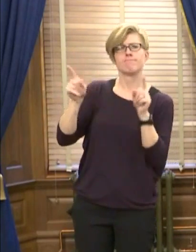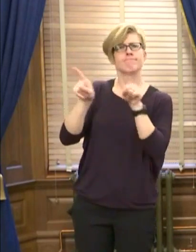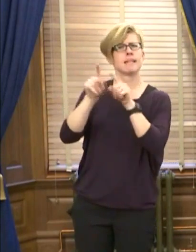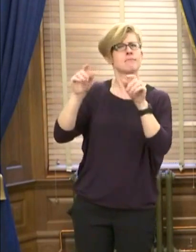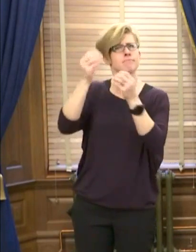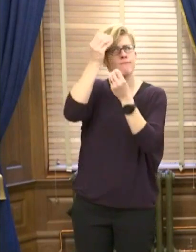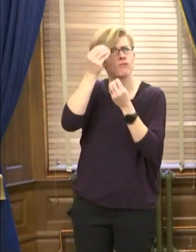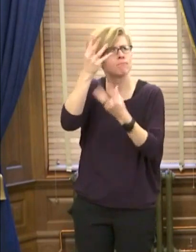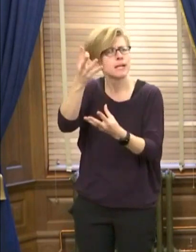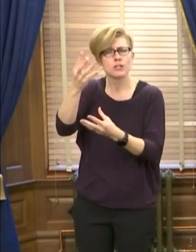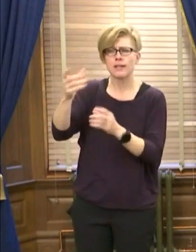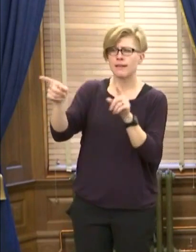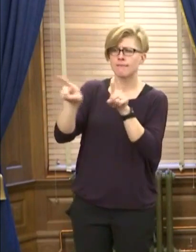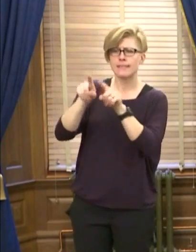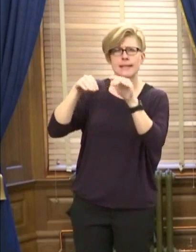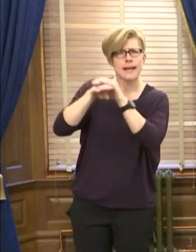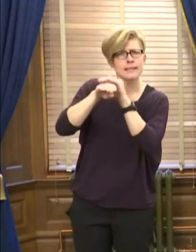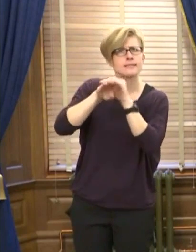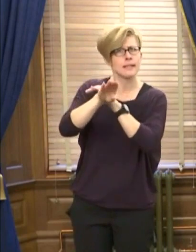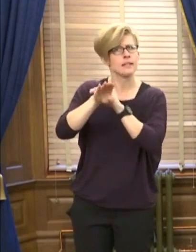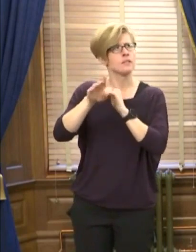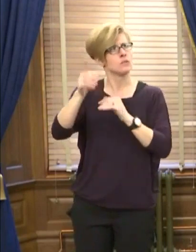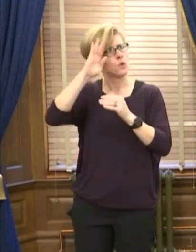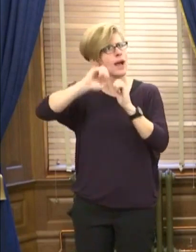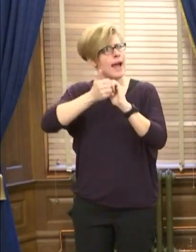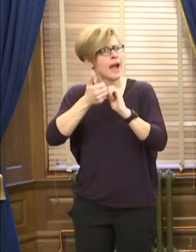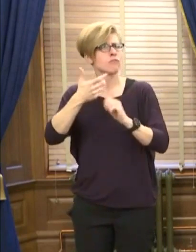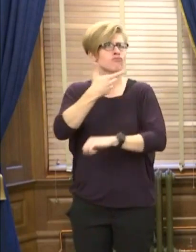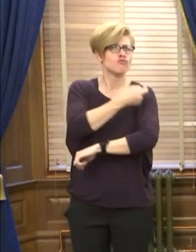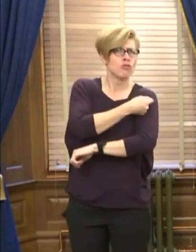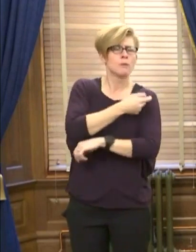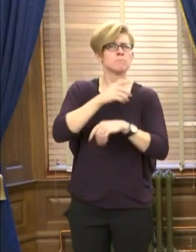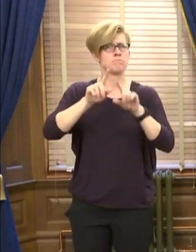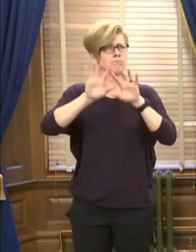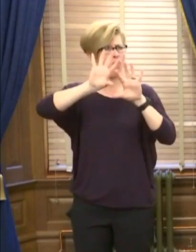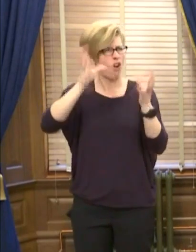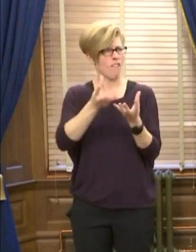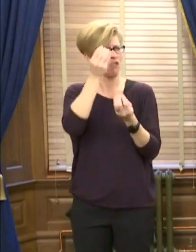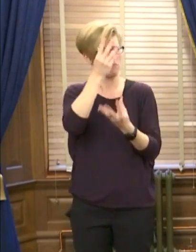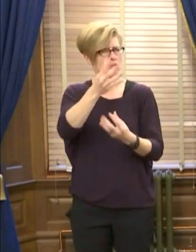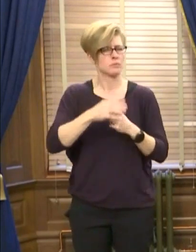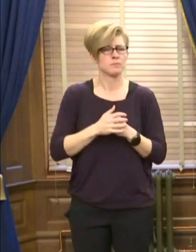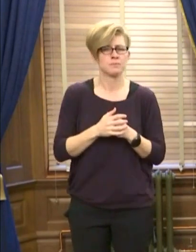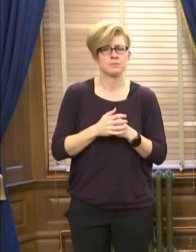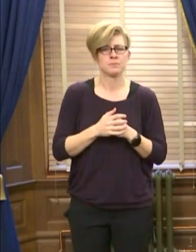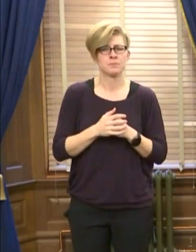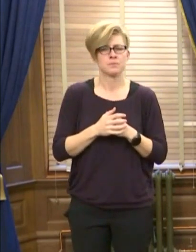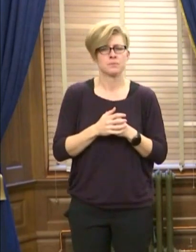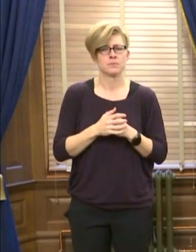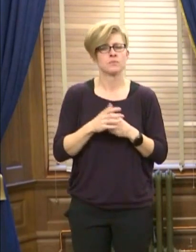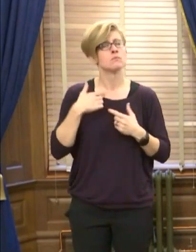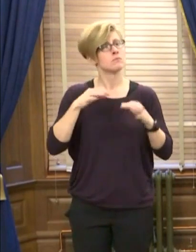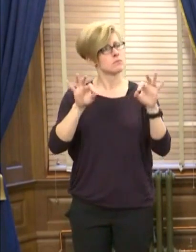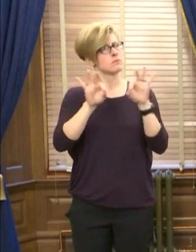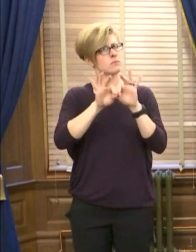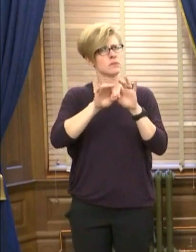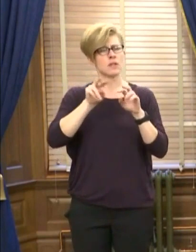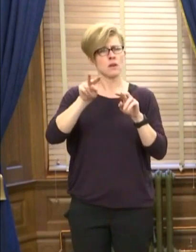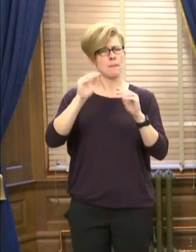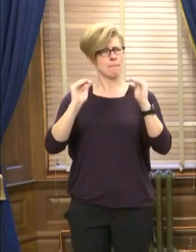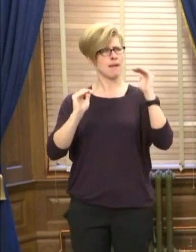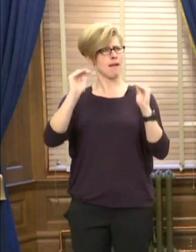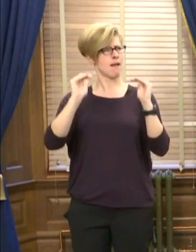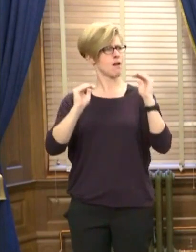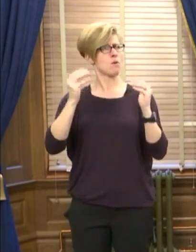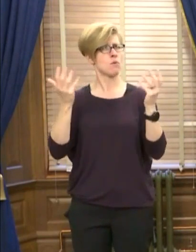information and vaccinations. We continue to pay close attention to the balance of vaccine distribution